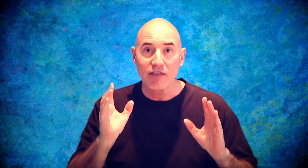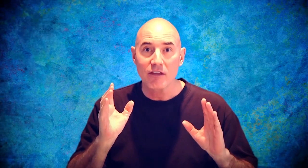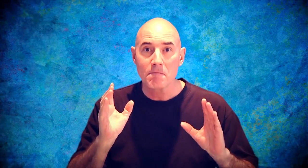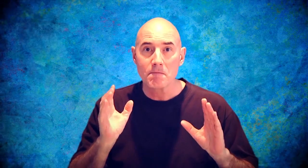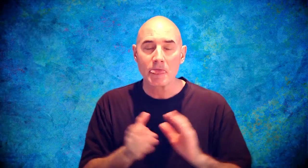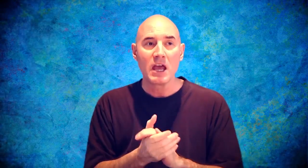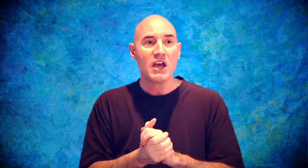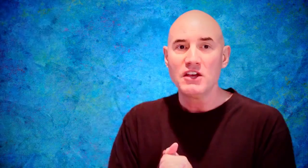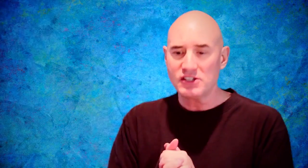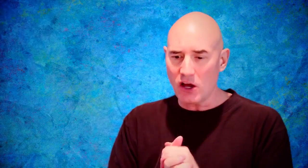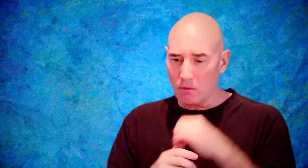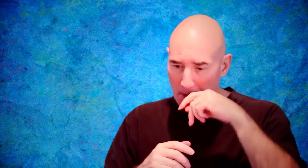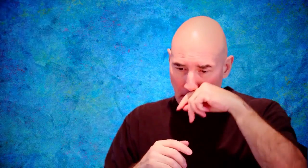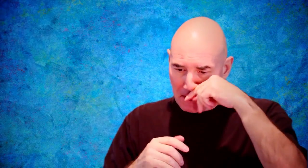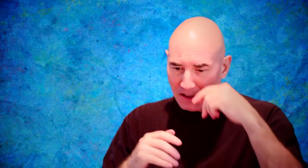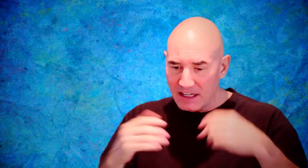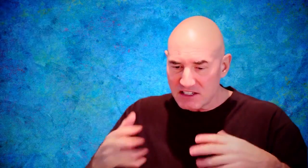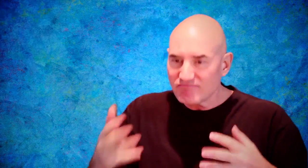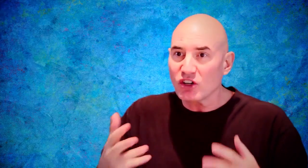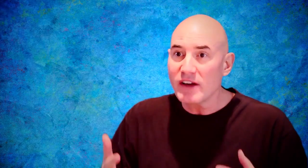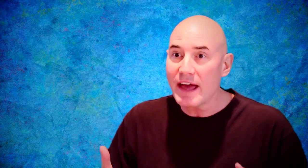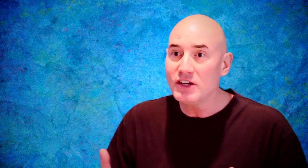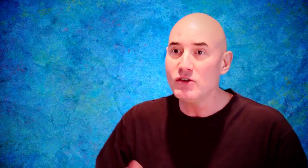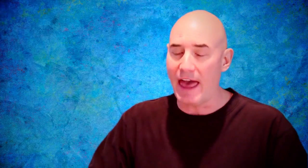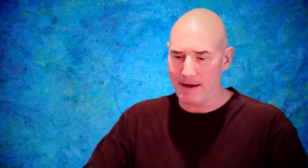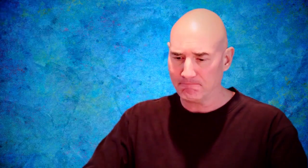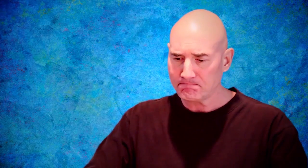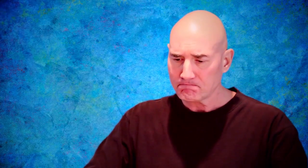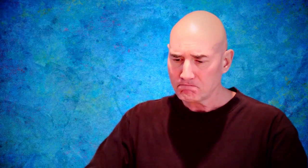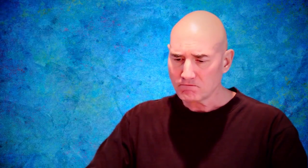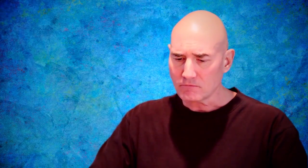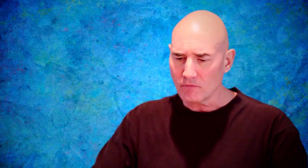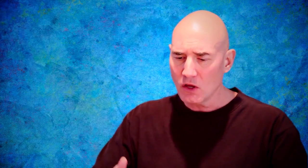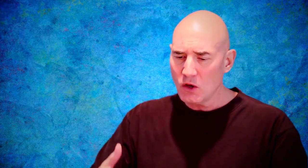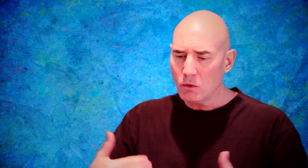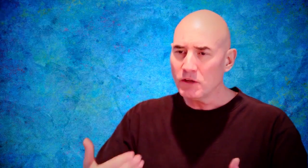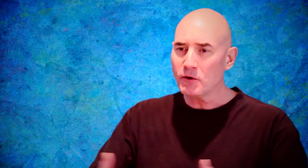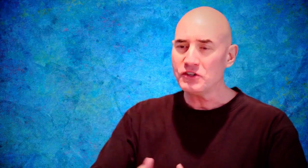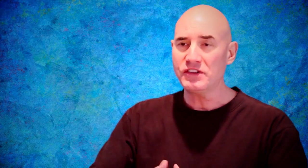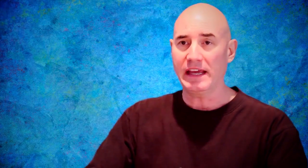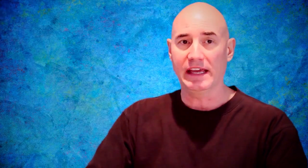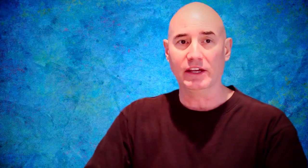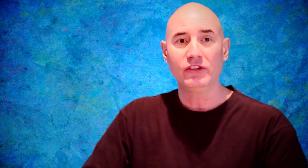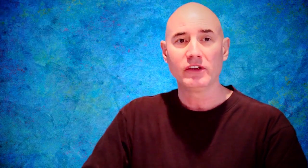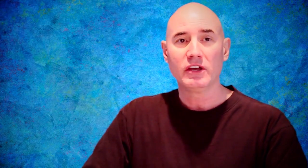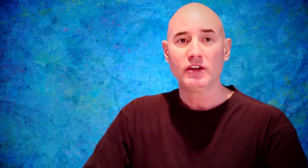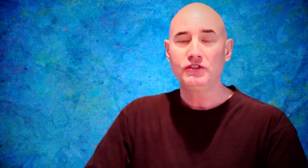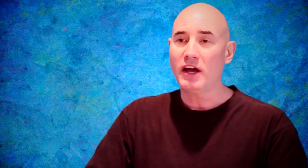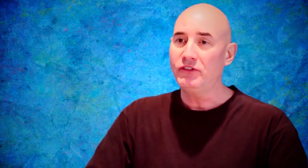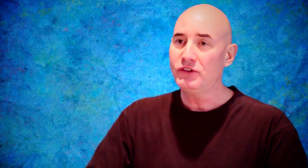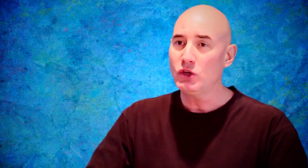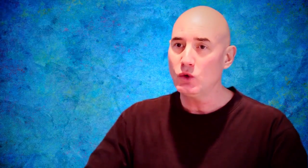So, let's learn how to do that. Well, the first thing is just to